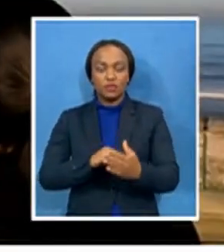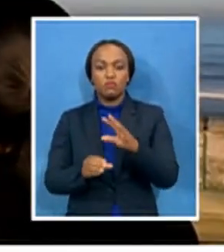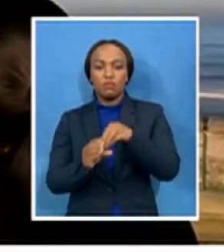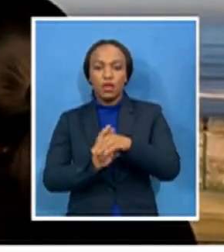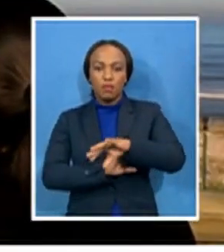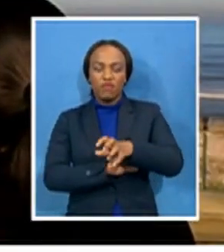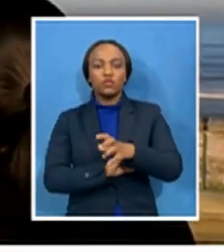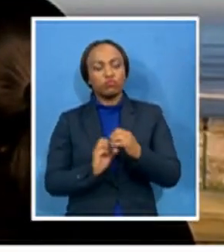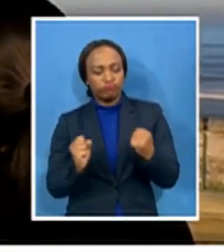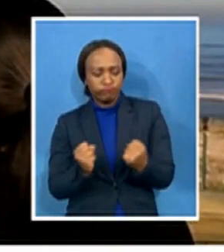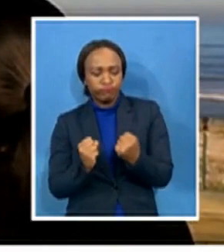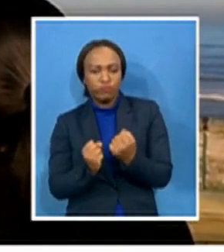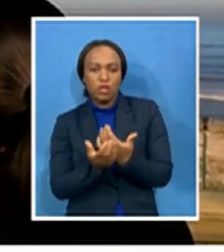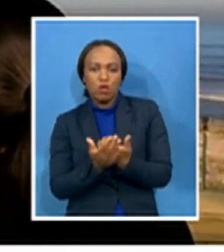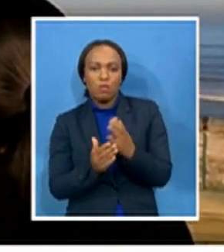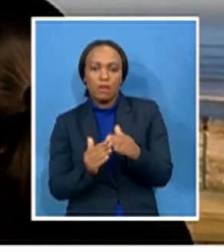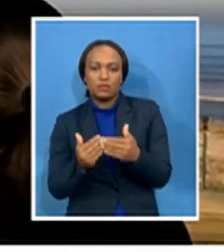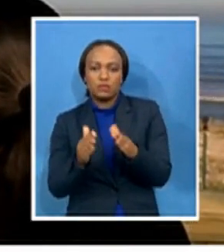Vanessa Puna, SABC News, Cape Town.